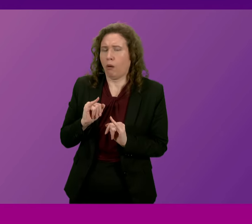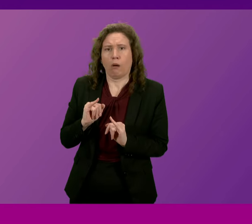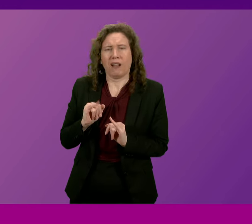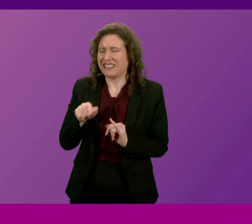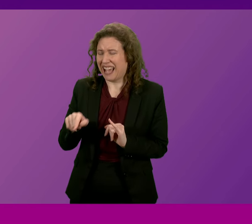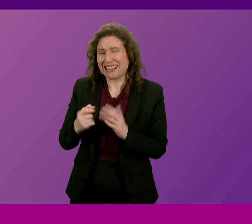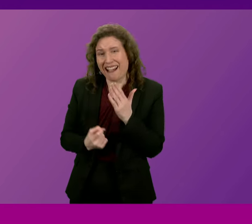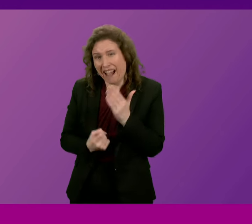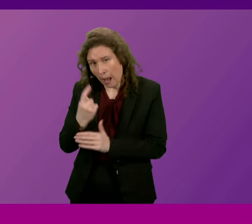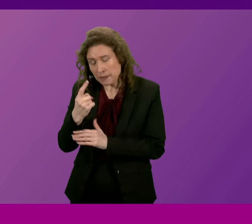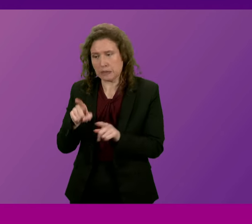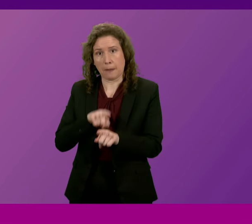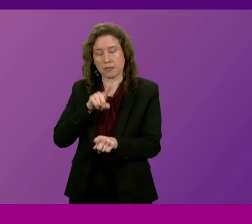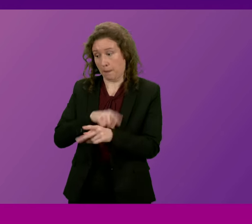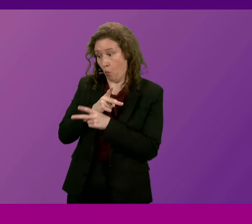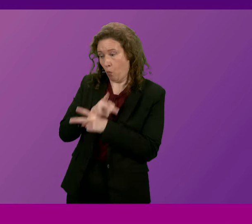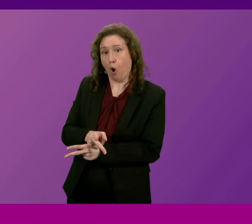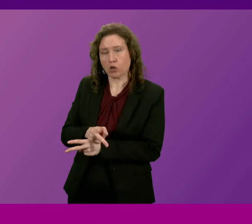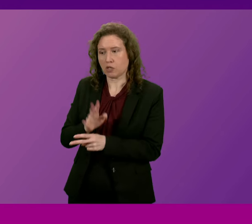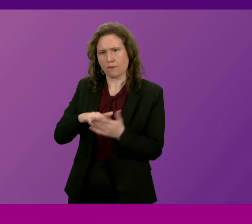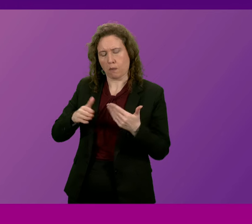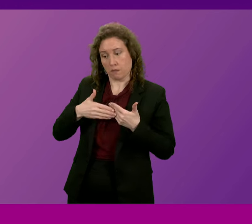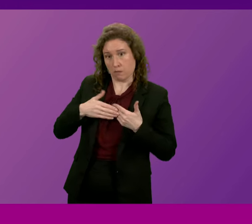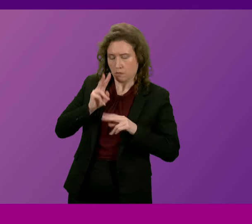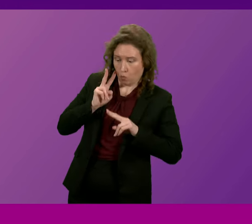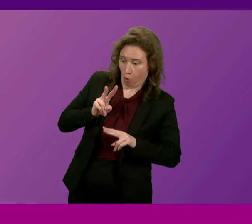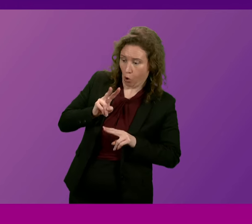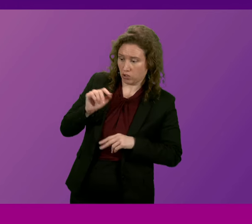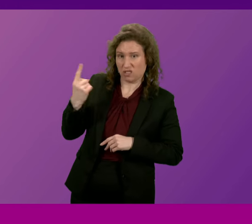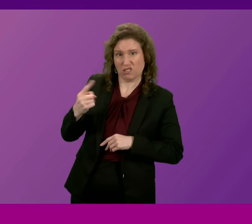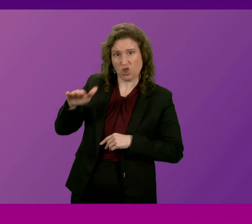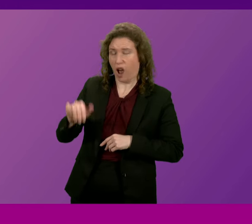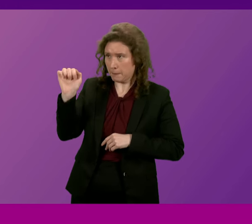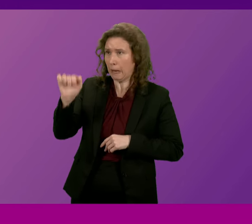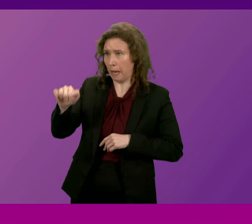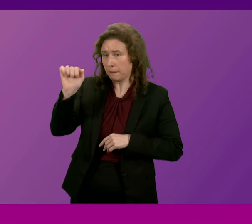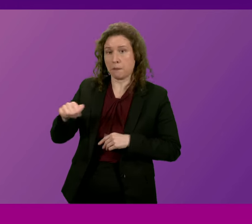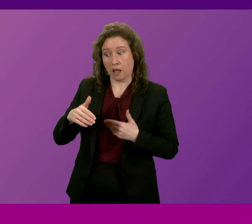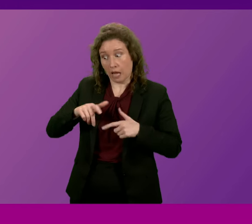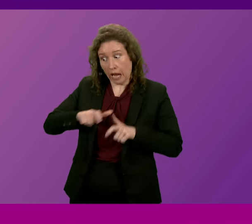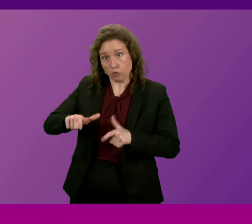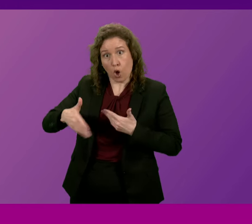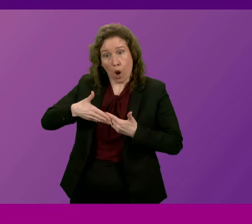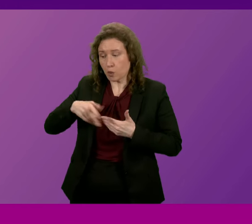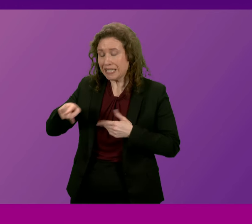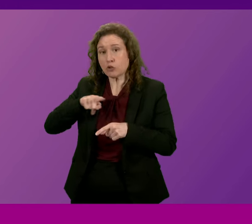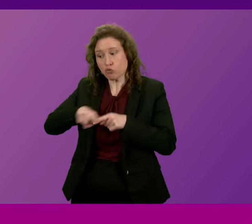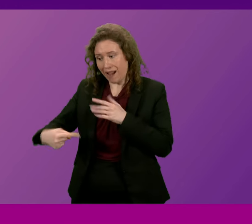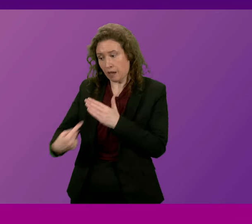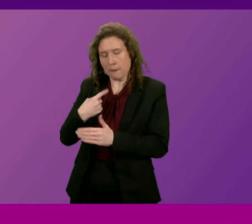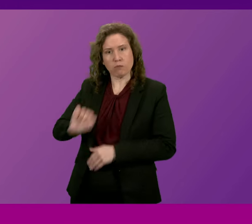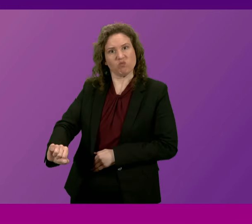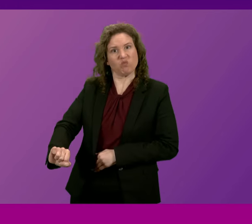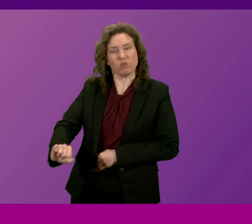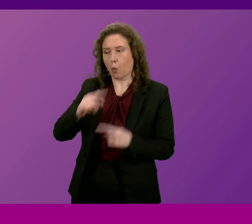Horrifyingly, this happened while he was being watched behind a closed door by members of staff. The door was kept closed on him when he tried to come out,